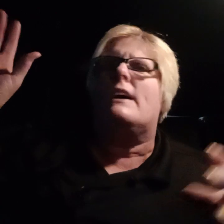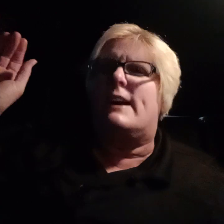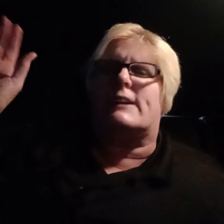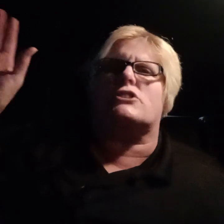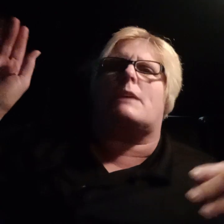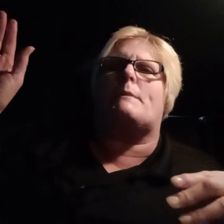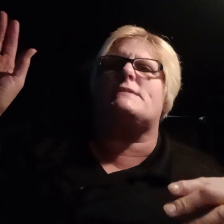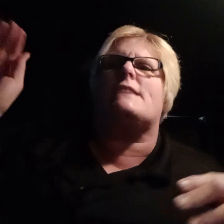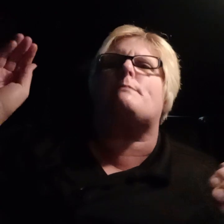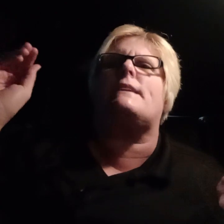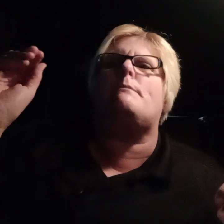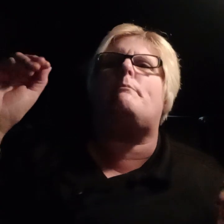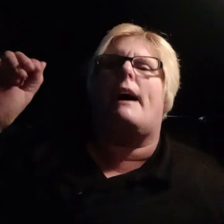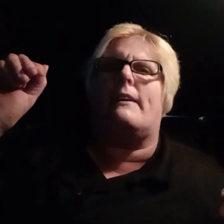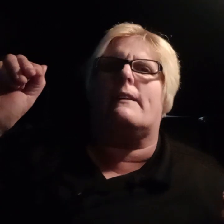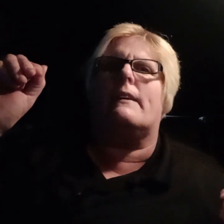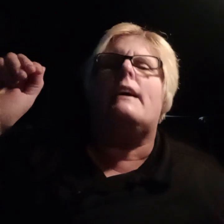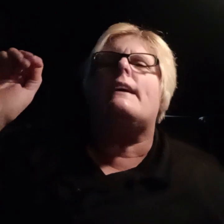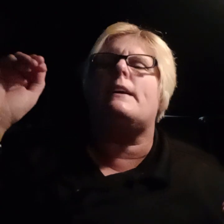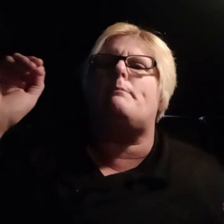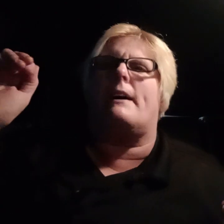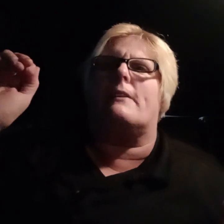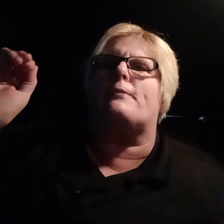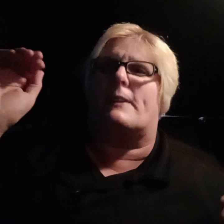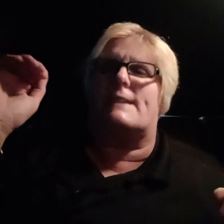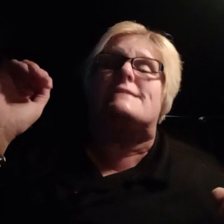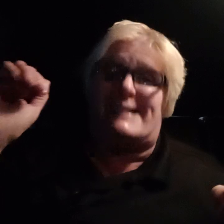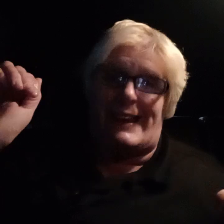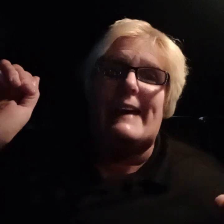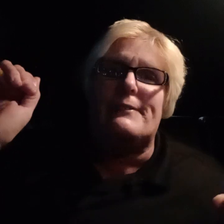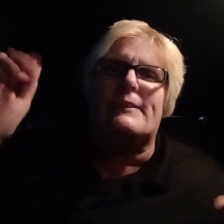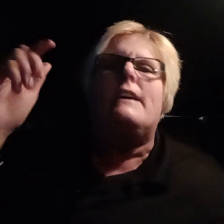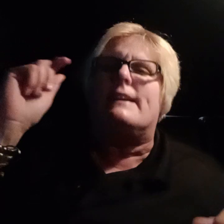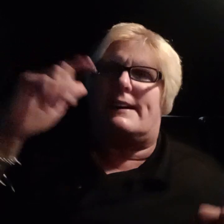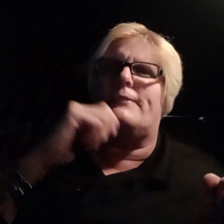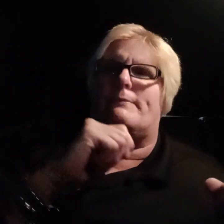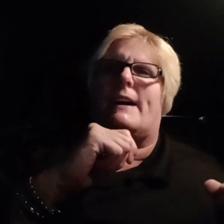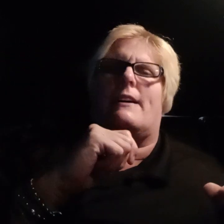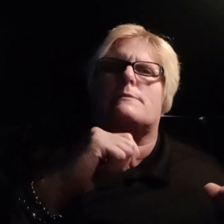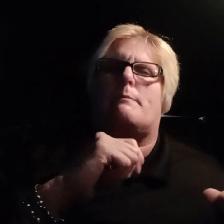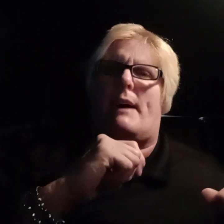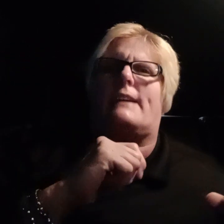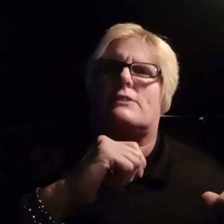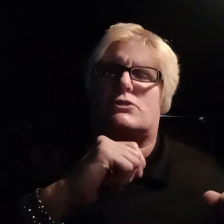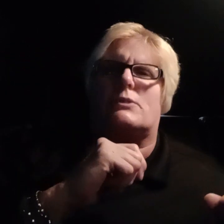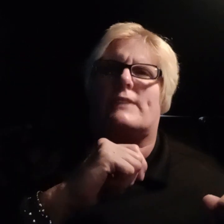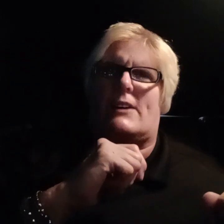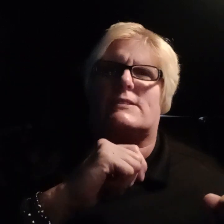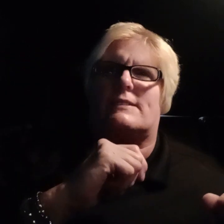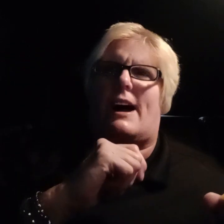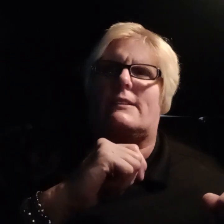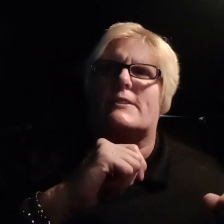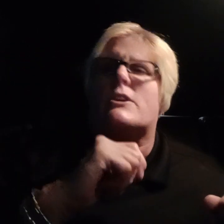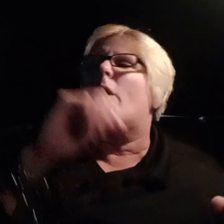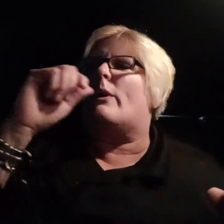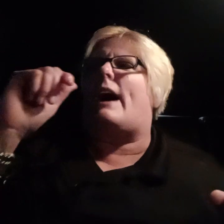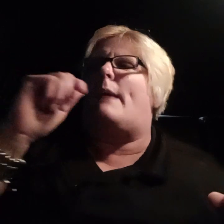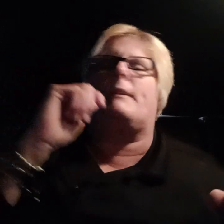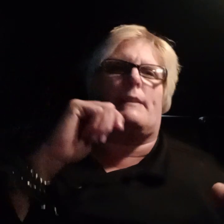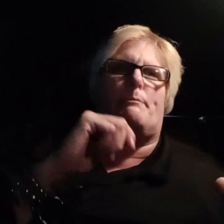he can shove up his ass. But he better, he better for his life. Give my husband back the $2,000. Or I'm going to